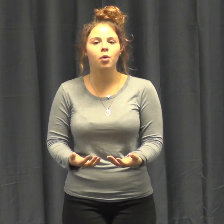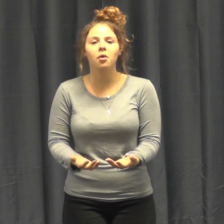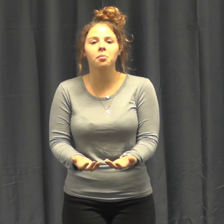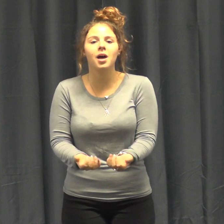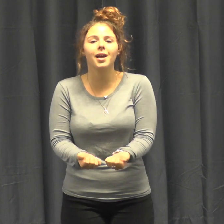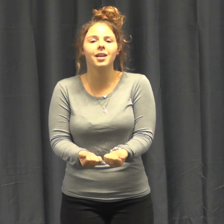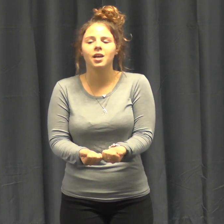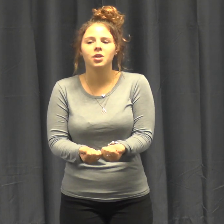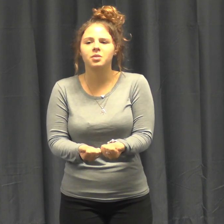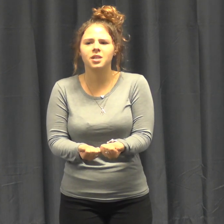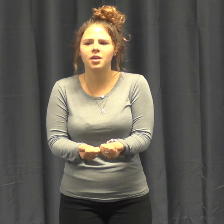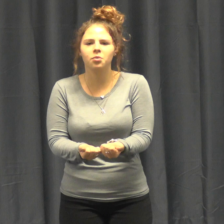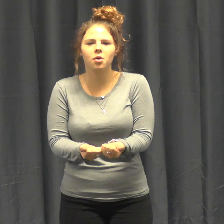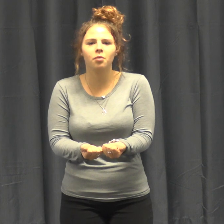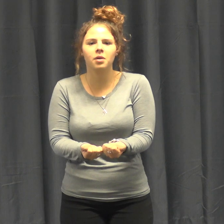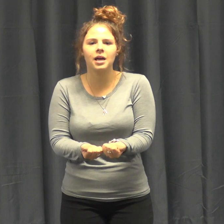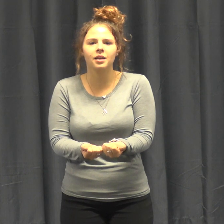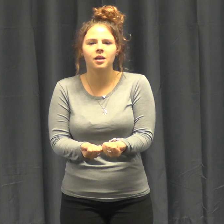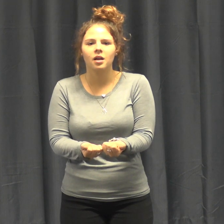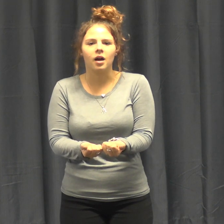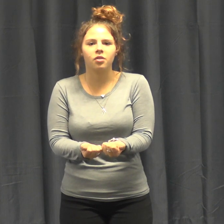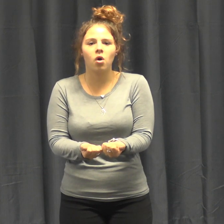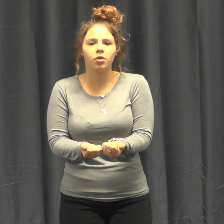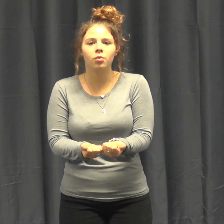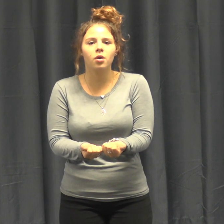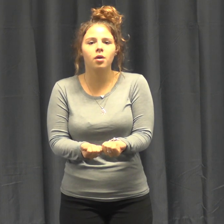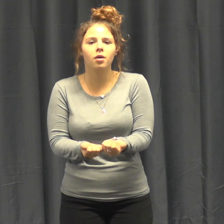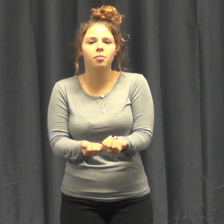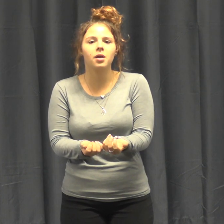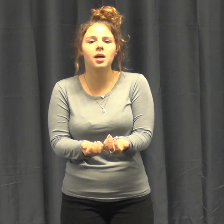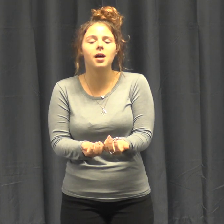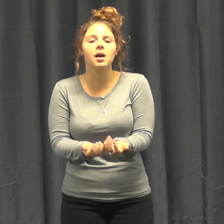were mine You said you were mine, I thought you were mine